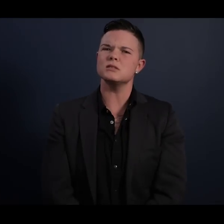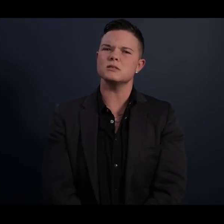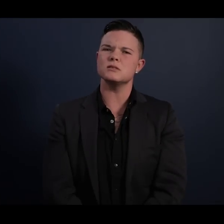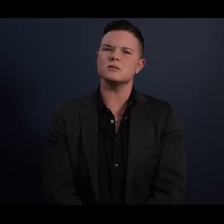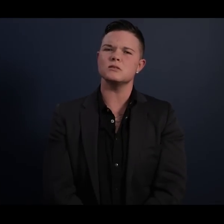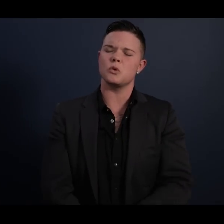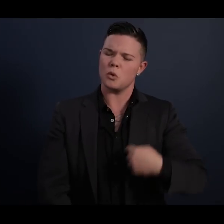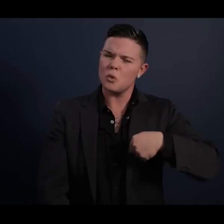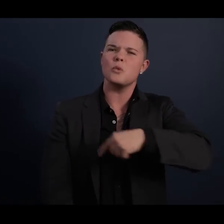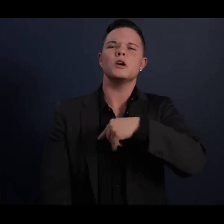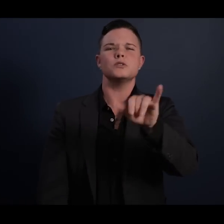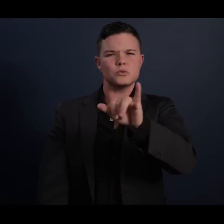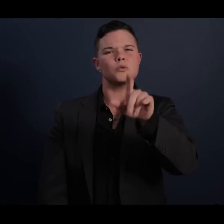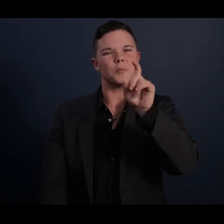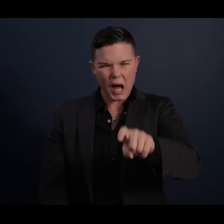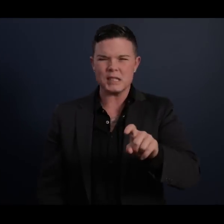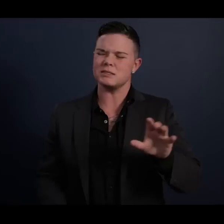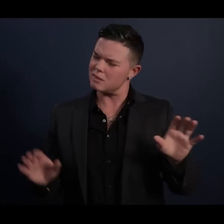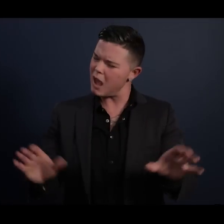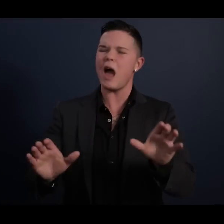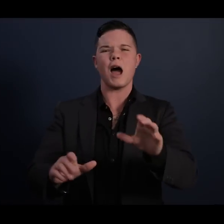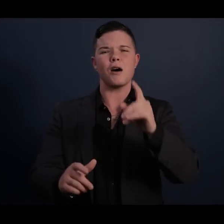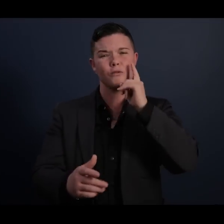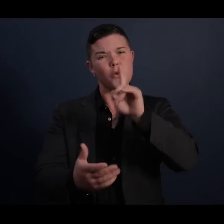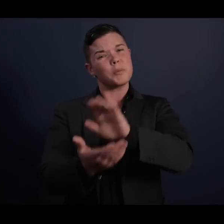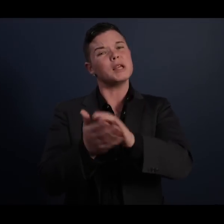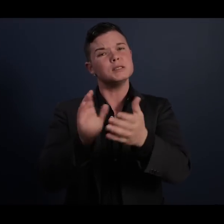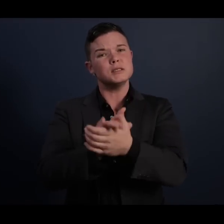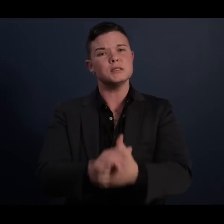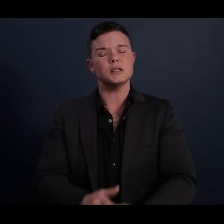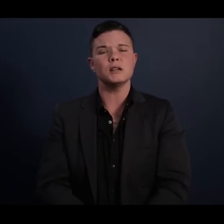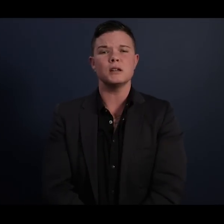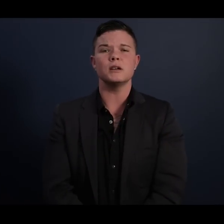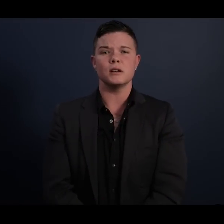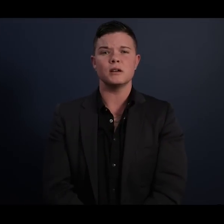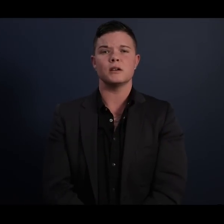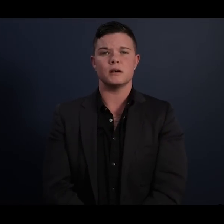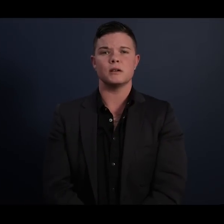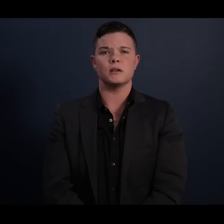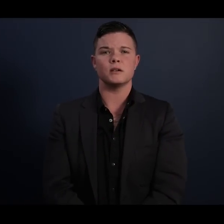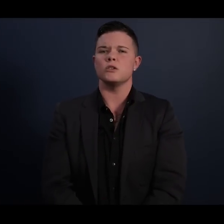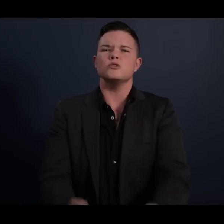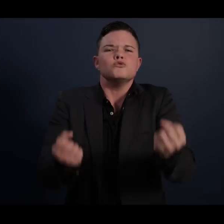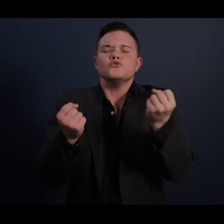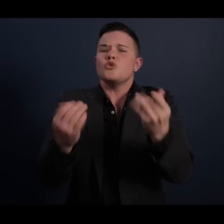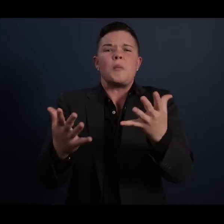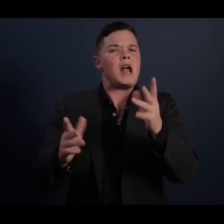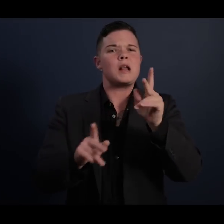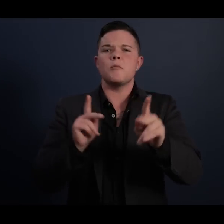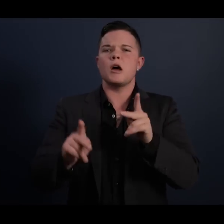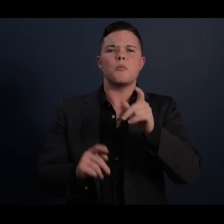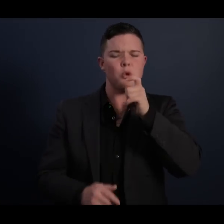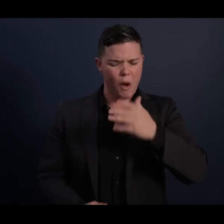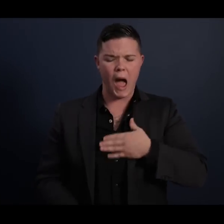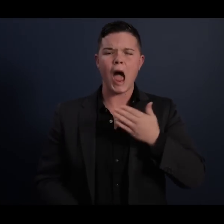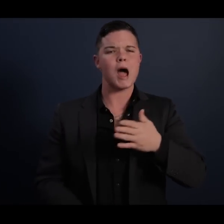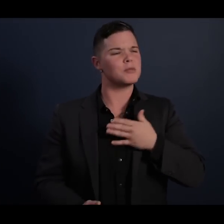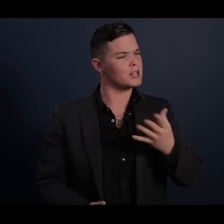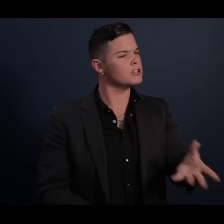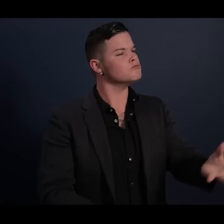We too must act on behalf of peace. There are too many people who happily embrace Madiba's